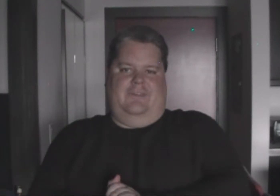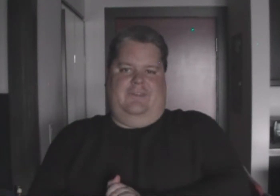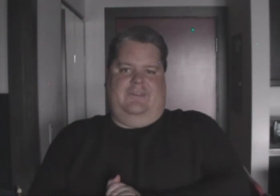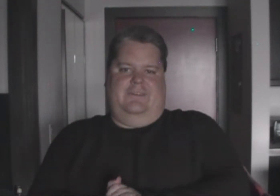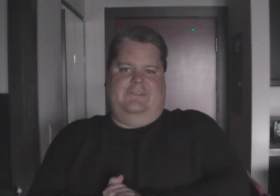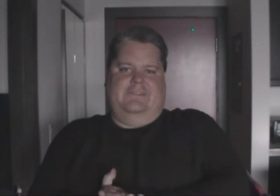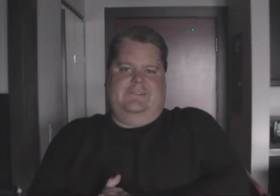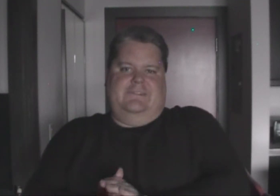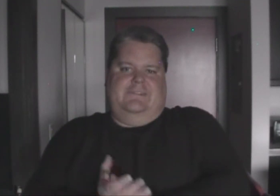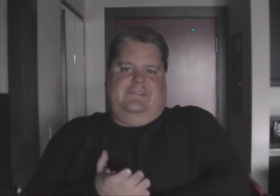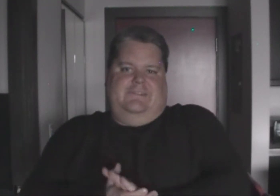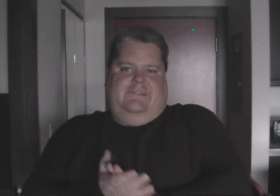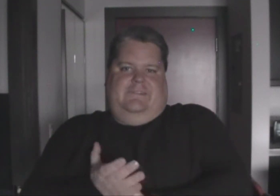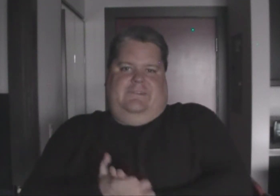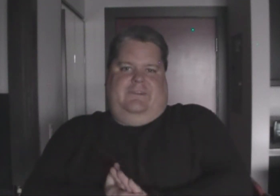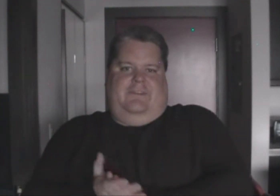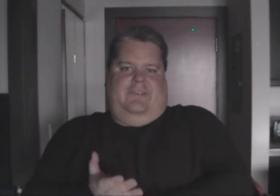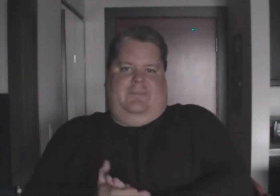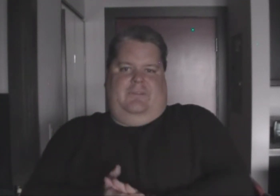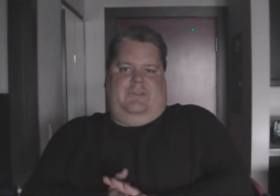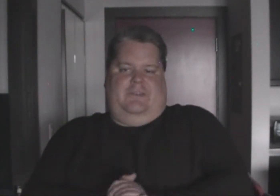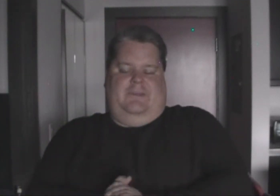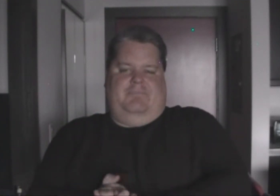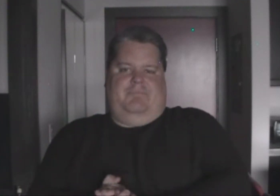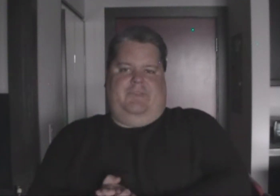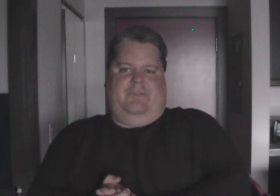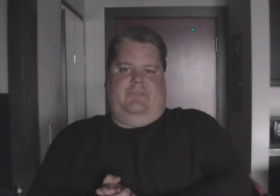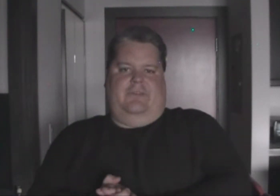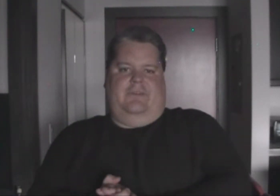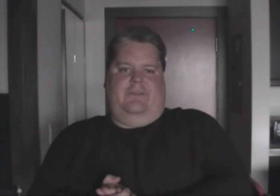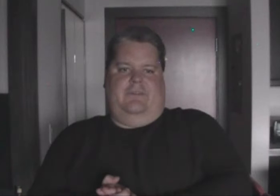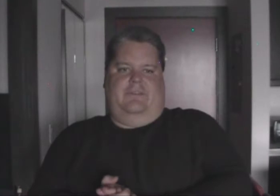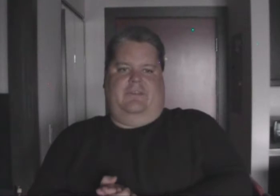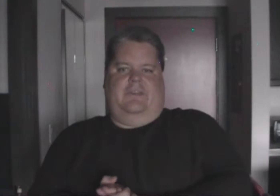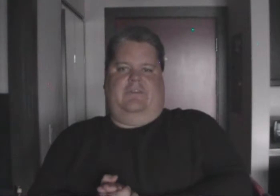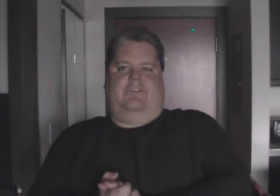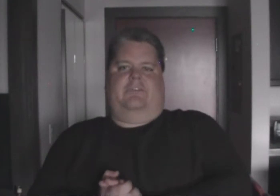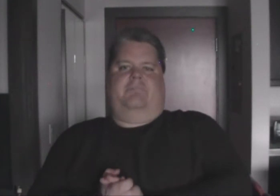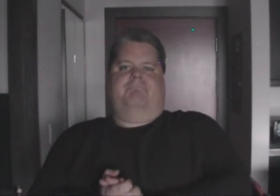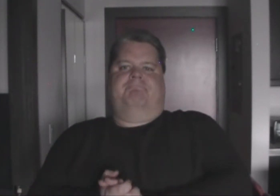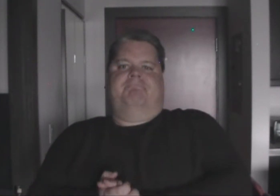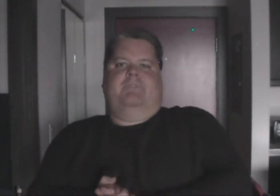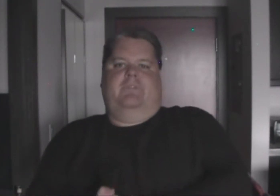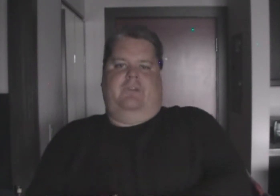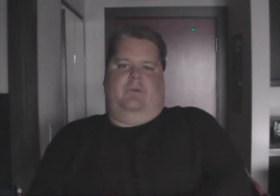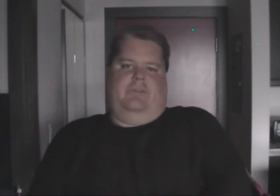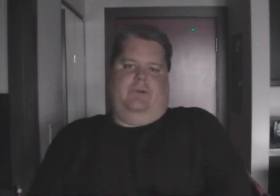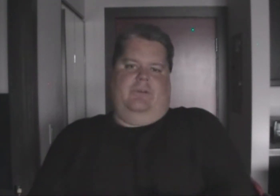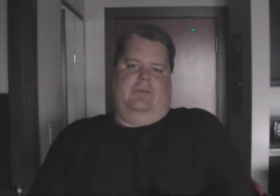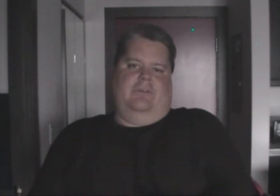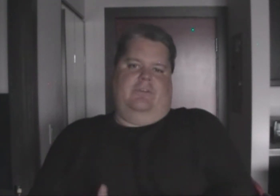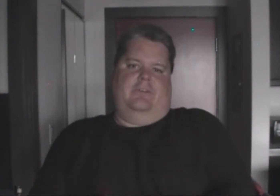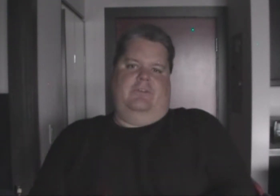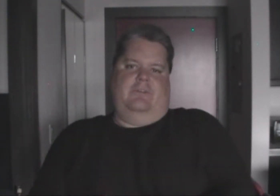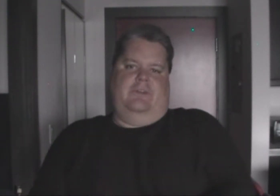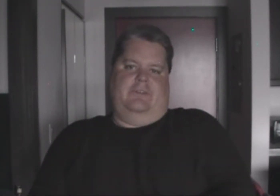one of the teams I definitely on the dislike list, there with the Oilers, Nucks,